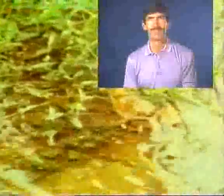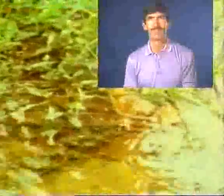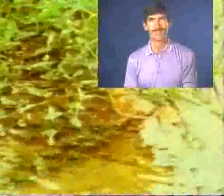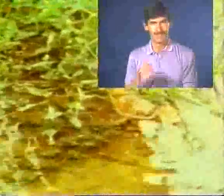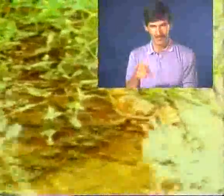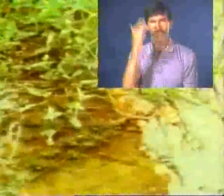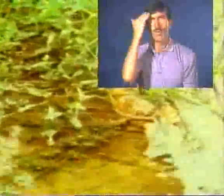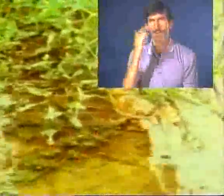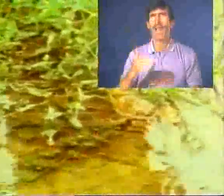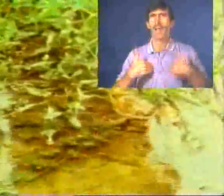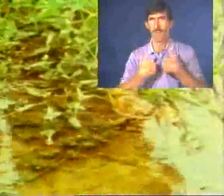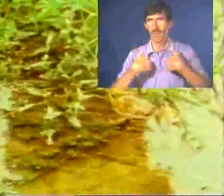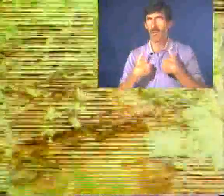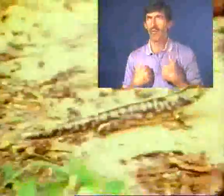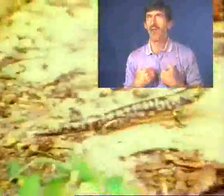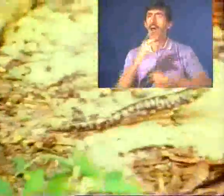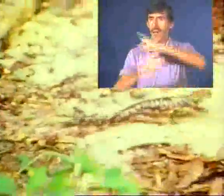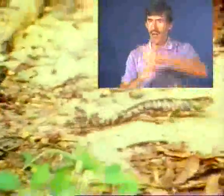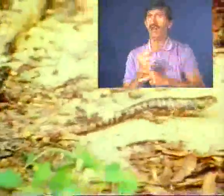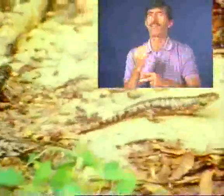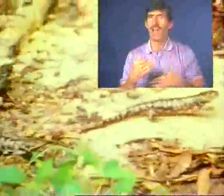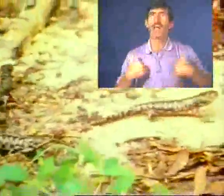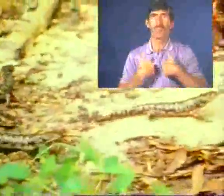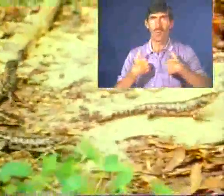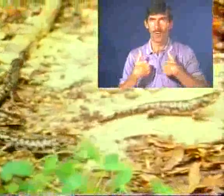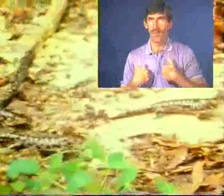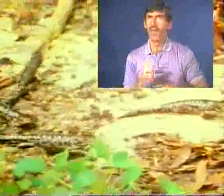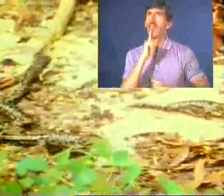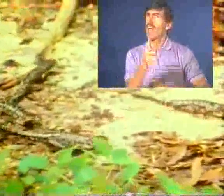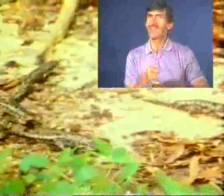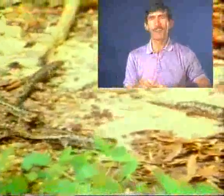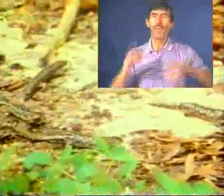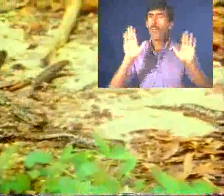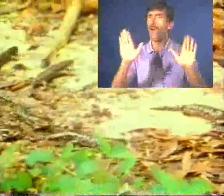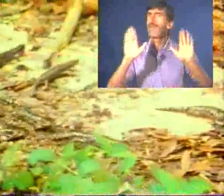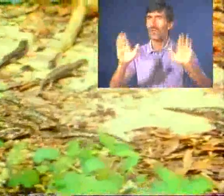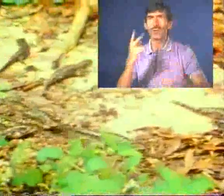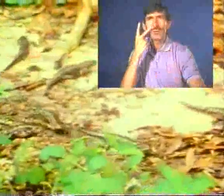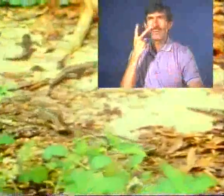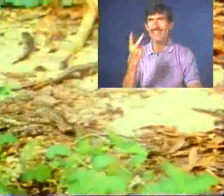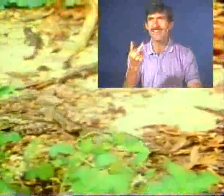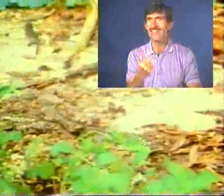There is an animal, a kind of animal, that's simply wonderful to see.